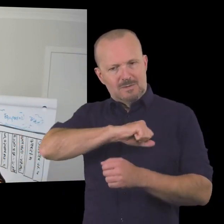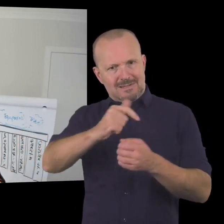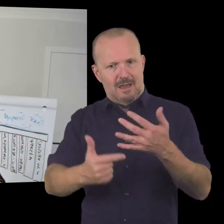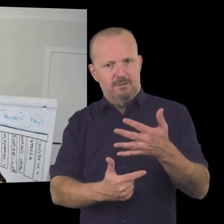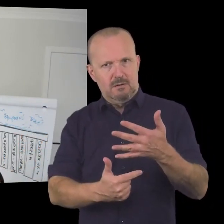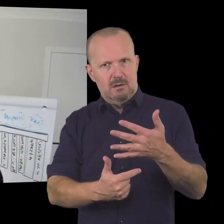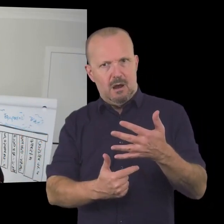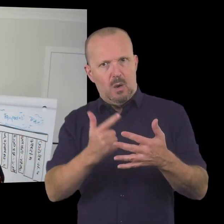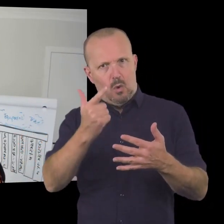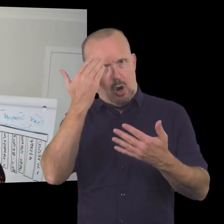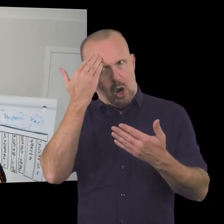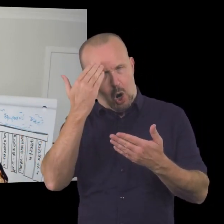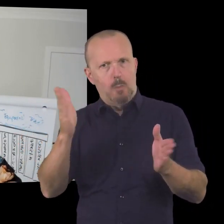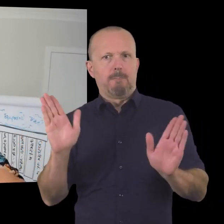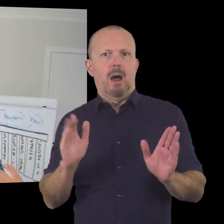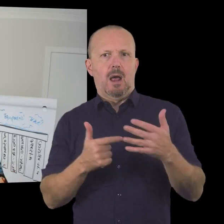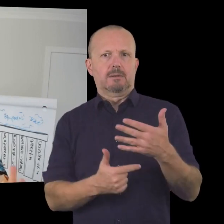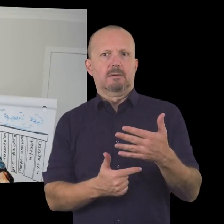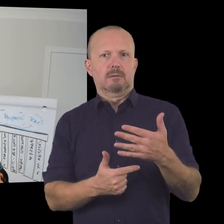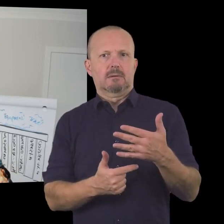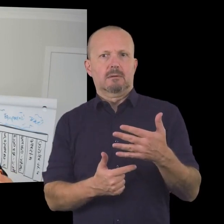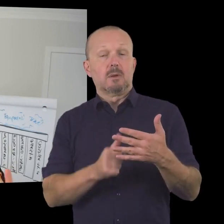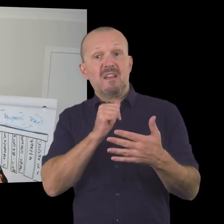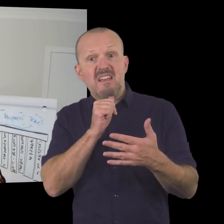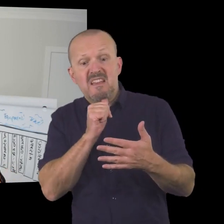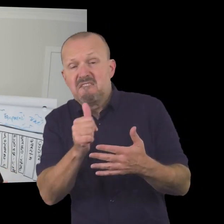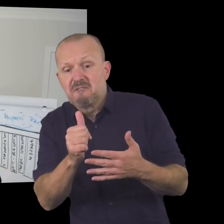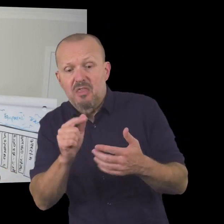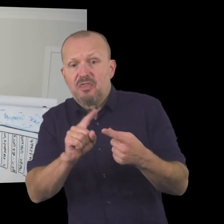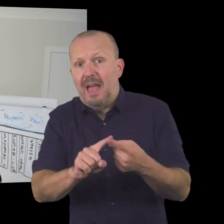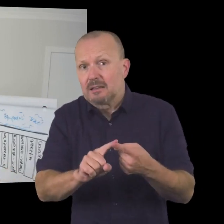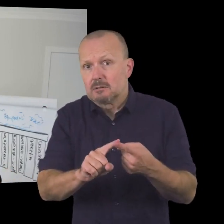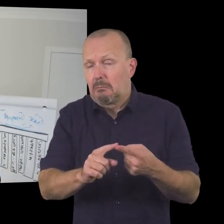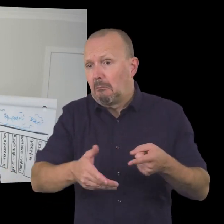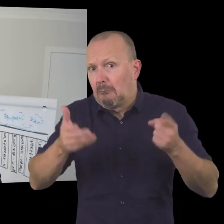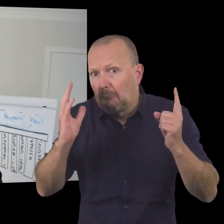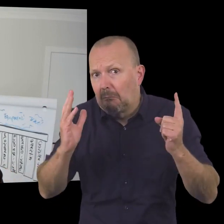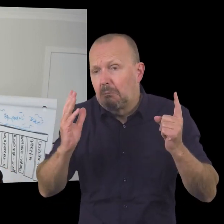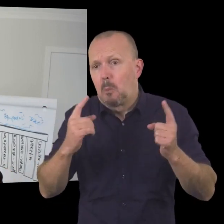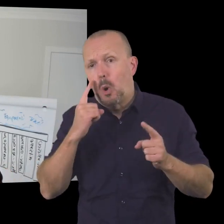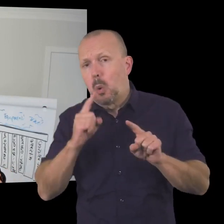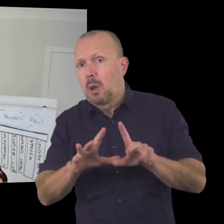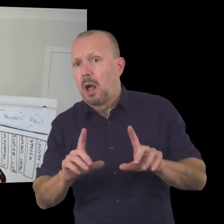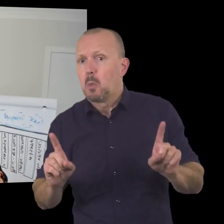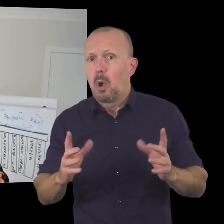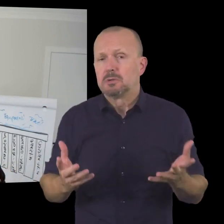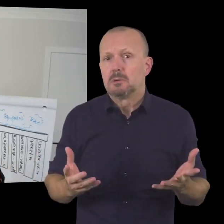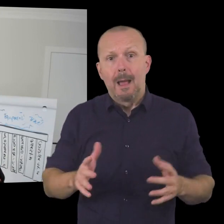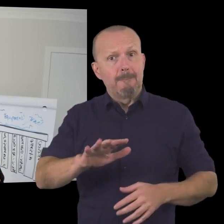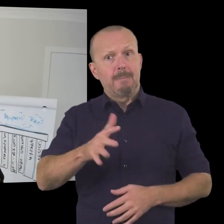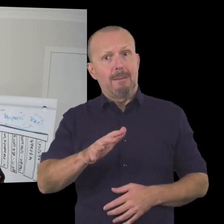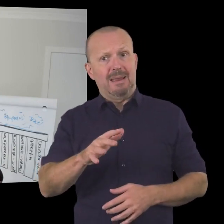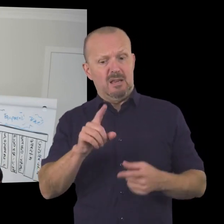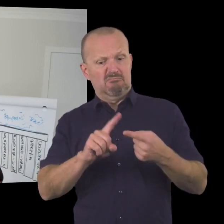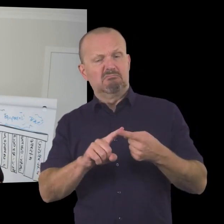stream with an open mind so what if we could earn income from this income stream what might it look like uh and some of the ideas that i